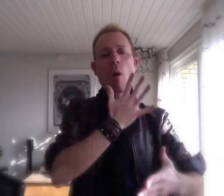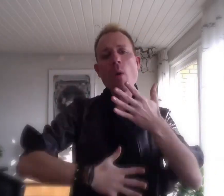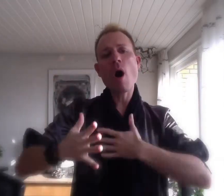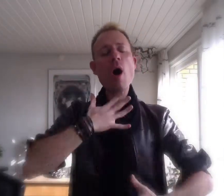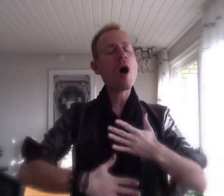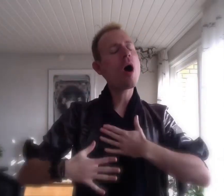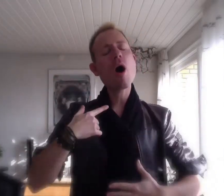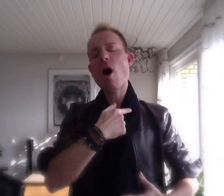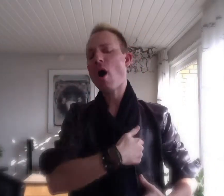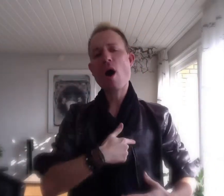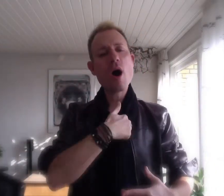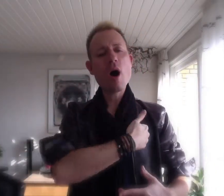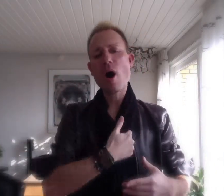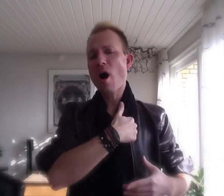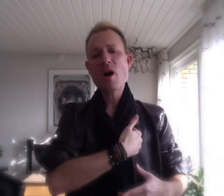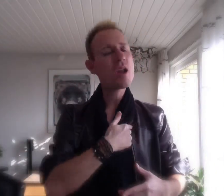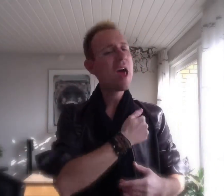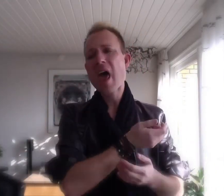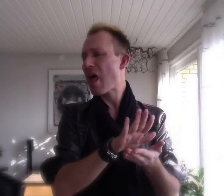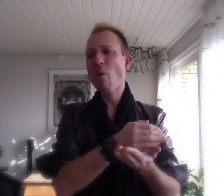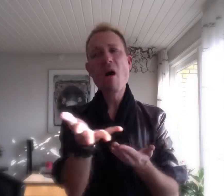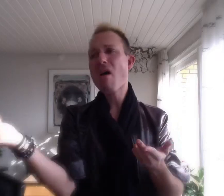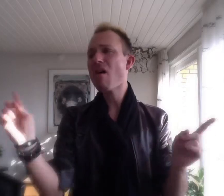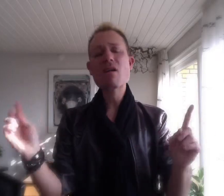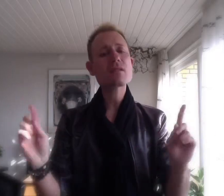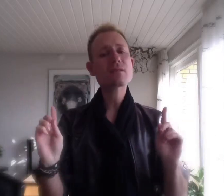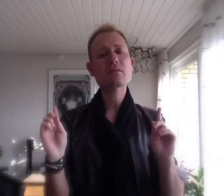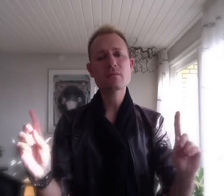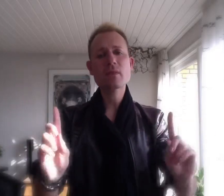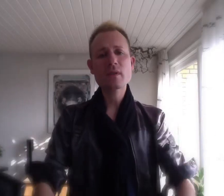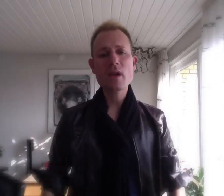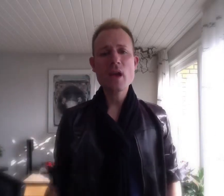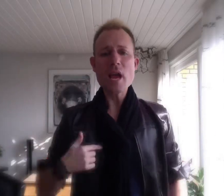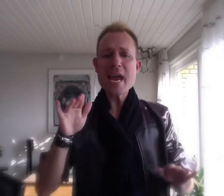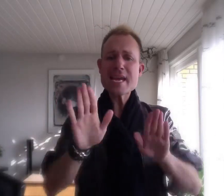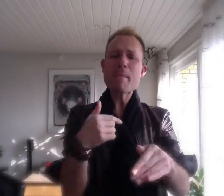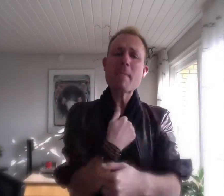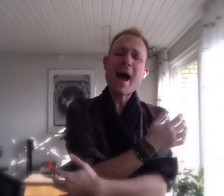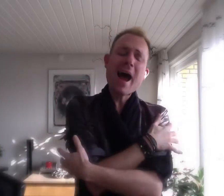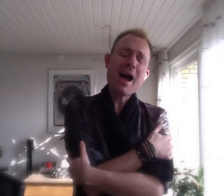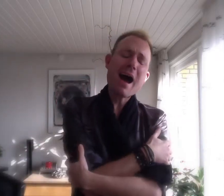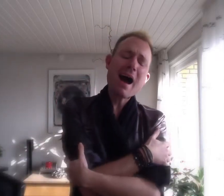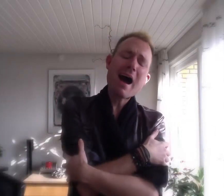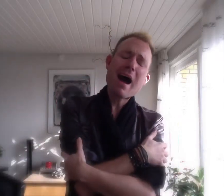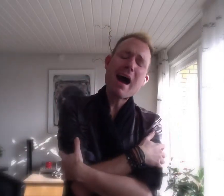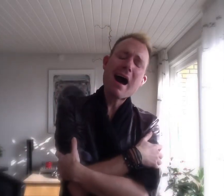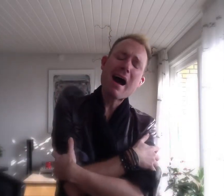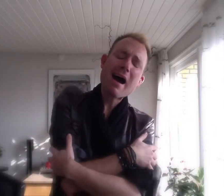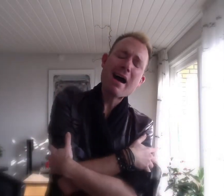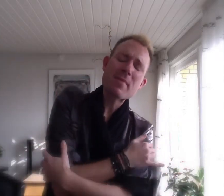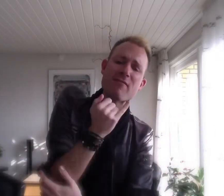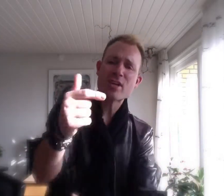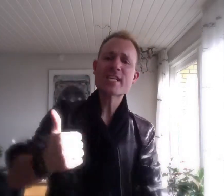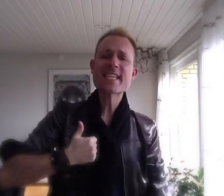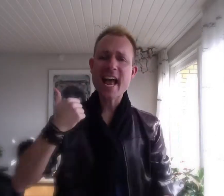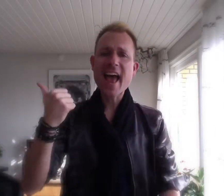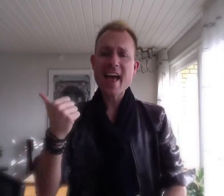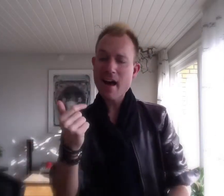hurt anymore Stay in my arms If you're there